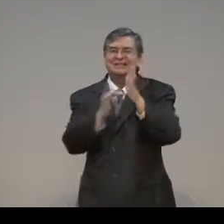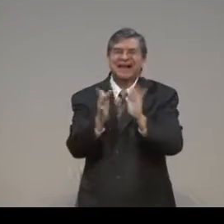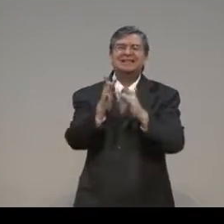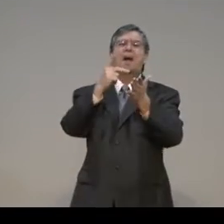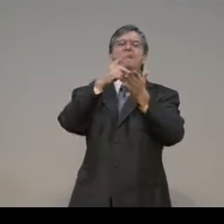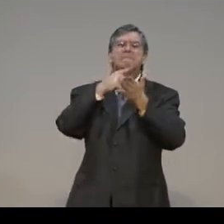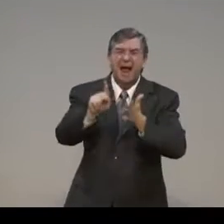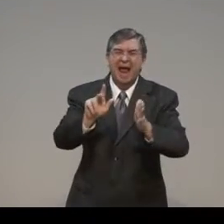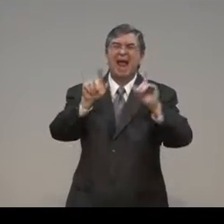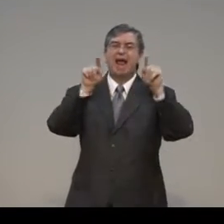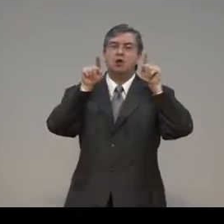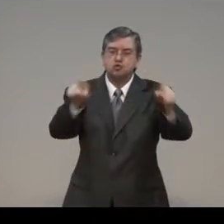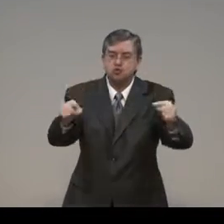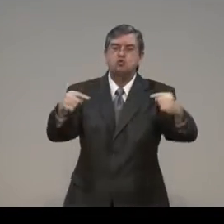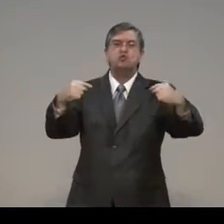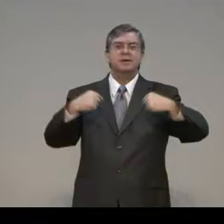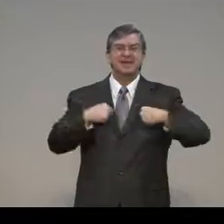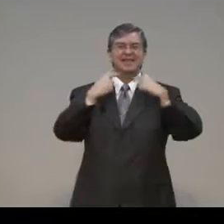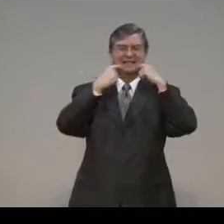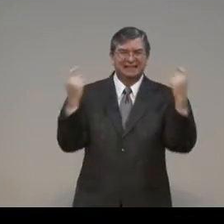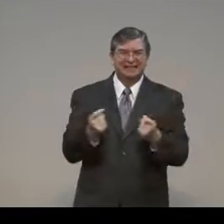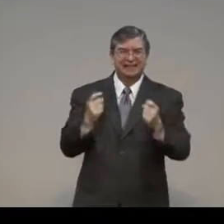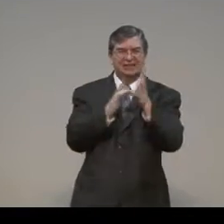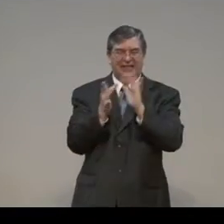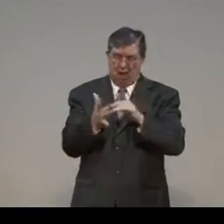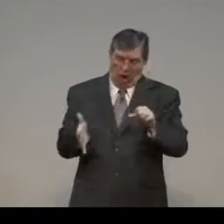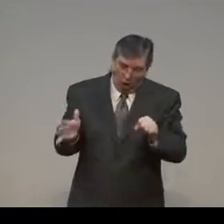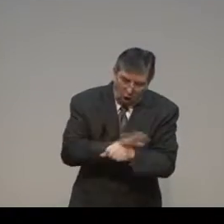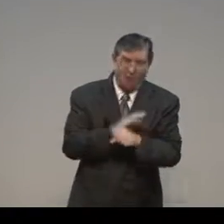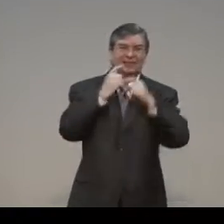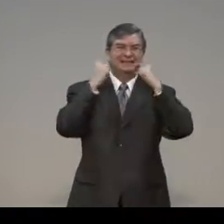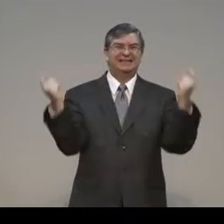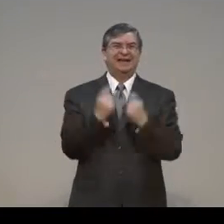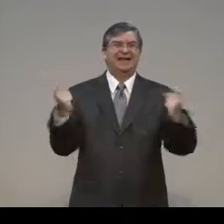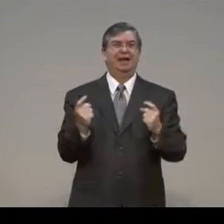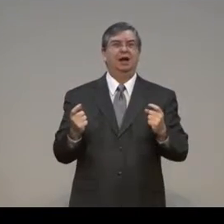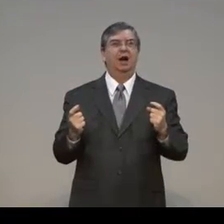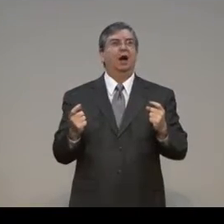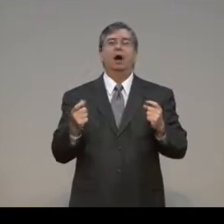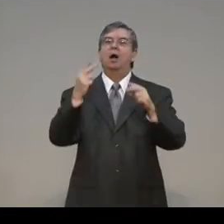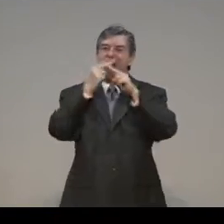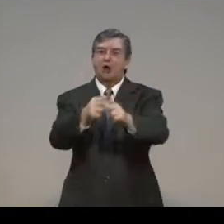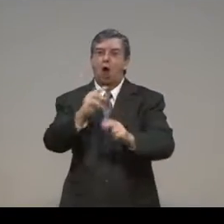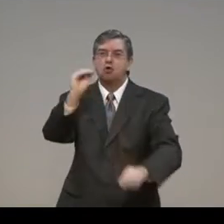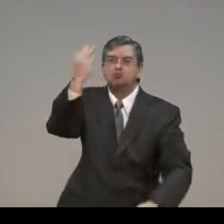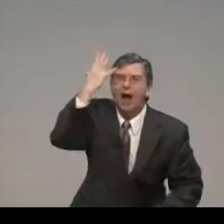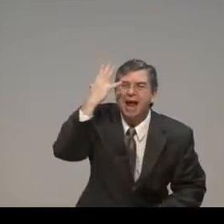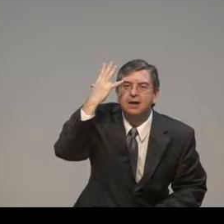one who paid that credit for that on your behalf and on my behalf. Now, covered our sin, He covered our